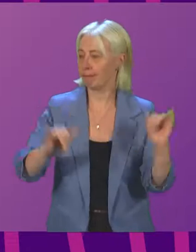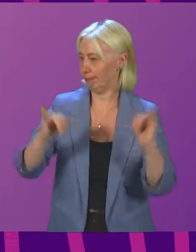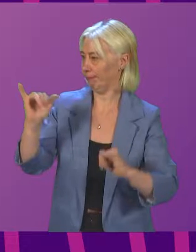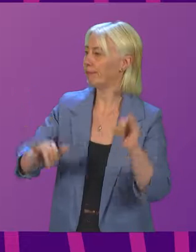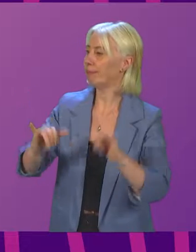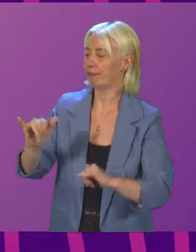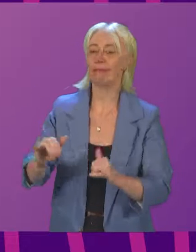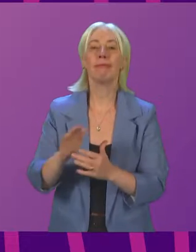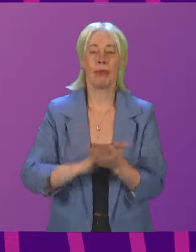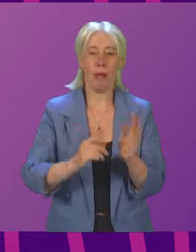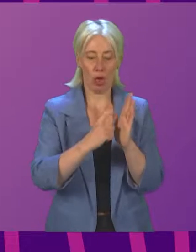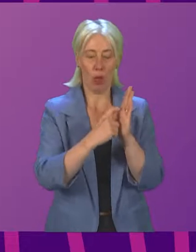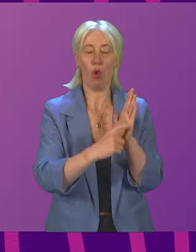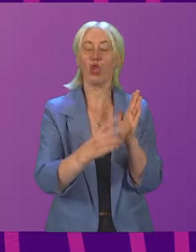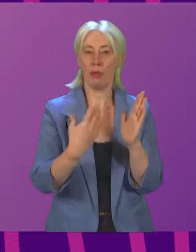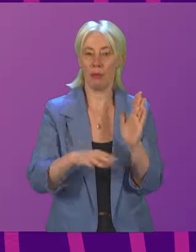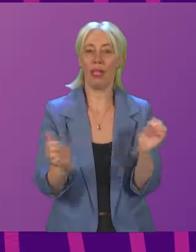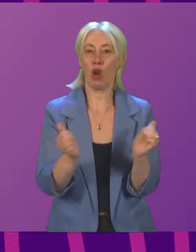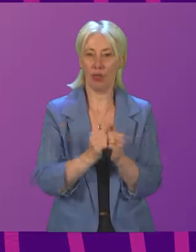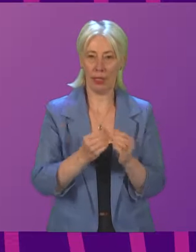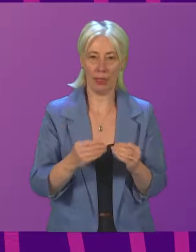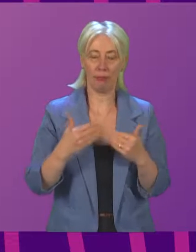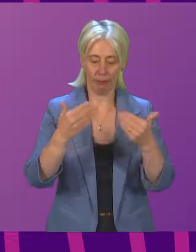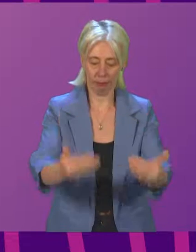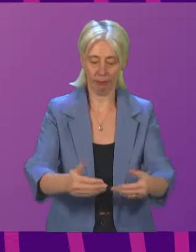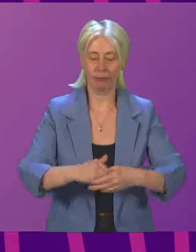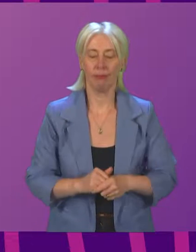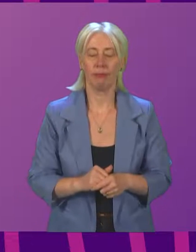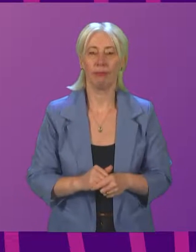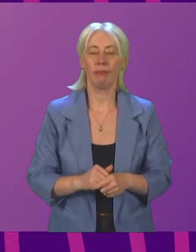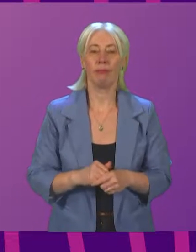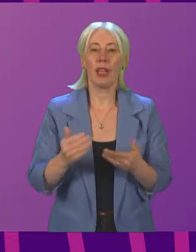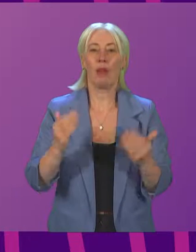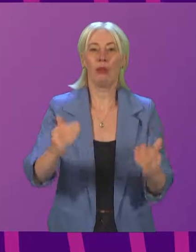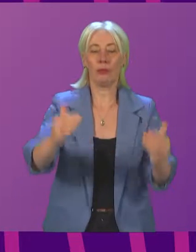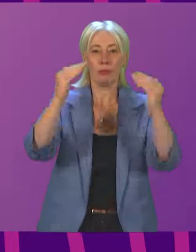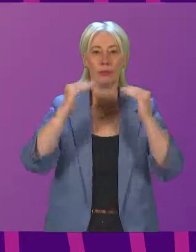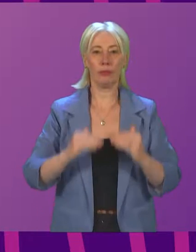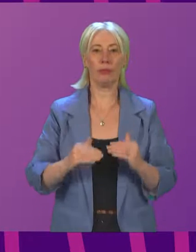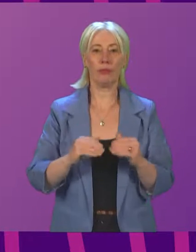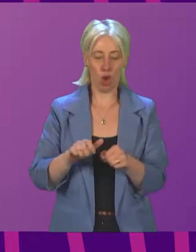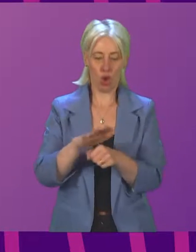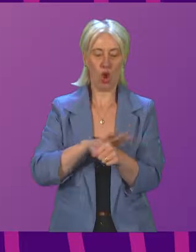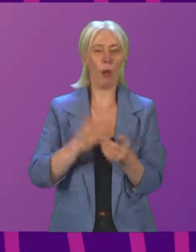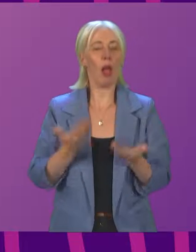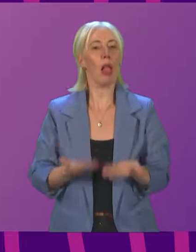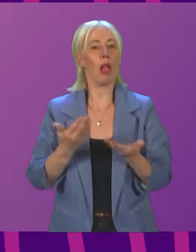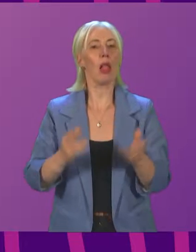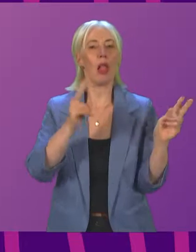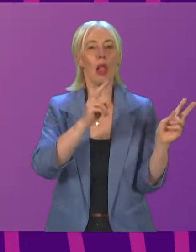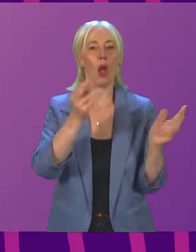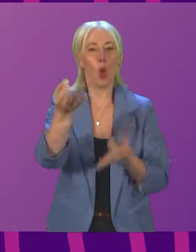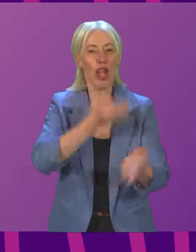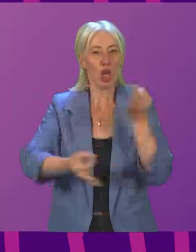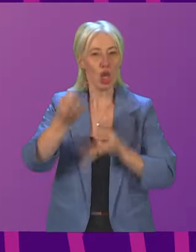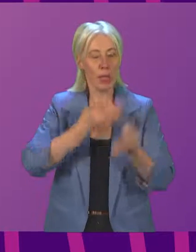The motion is therefore agreed. The next item of business is topical questions. In order to get in as many